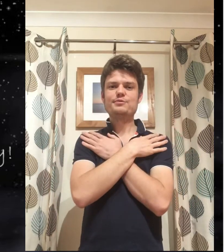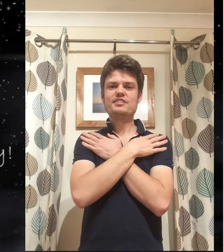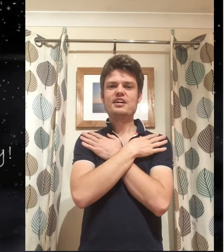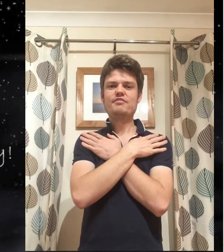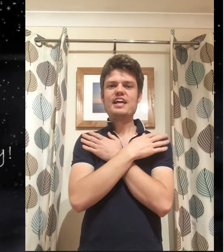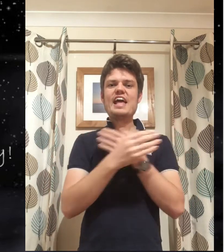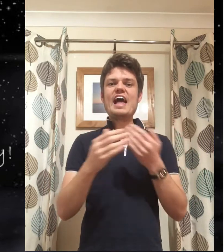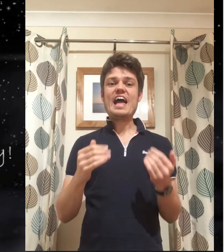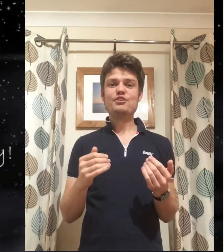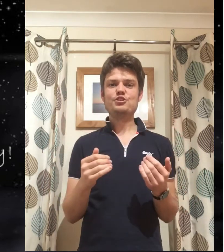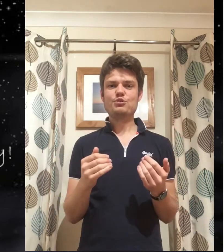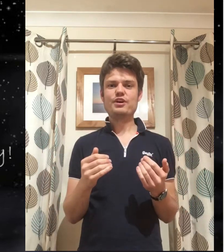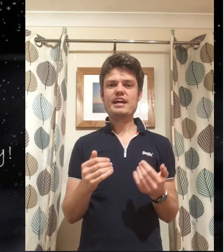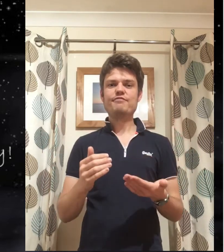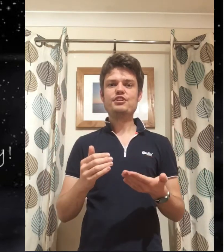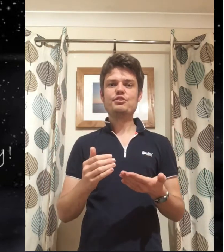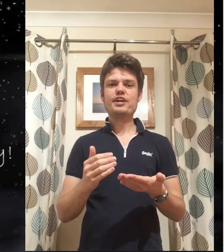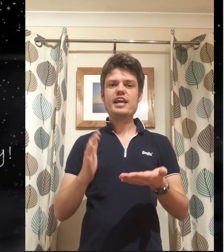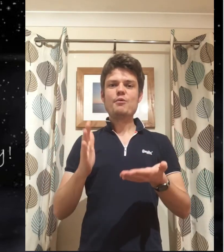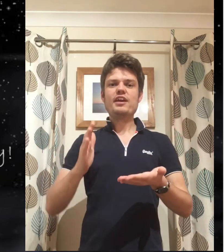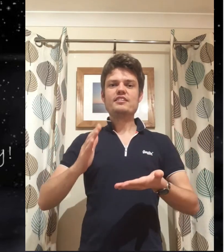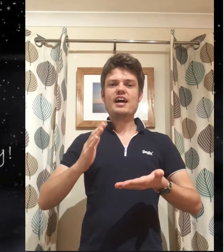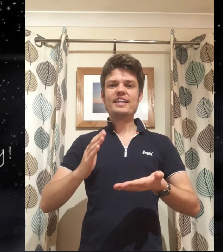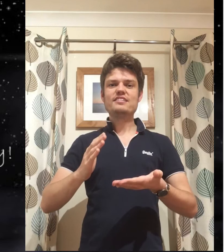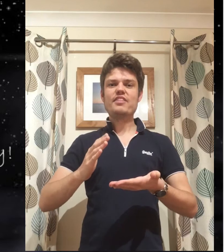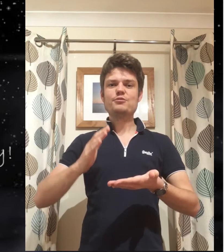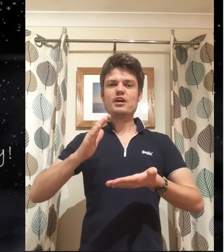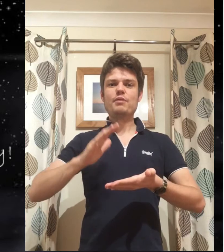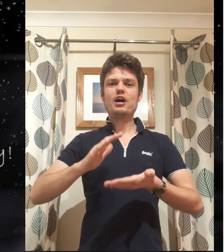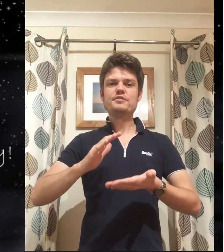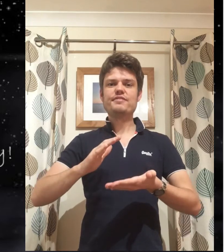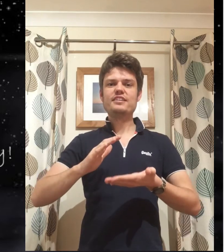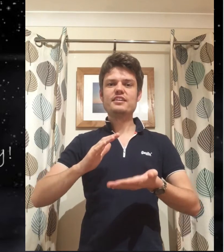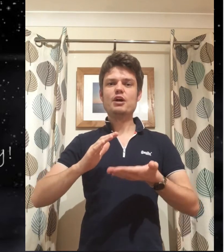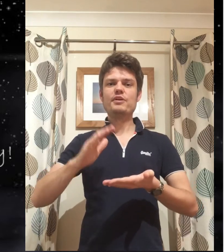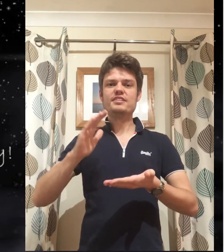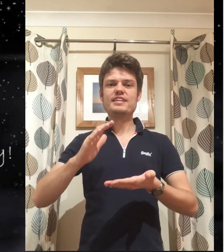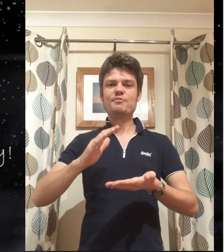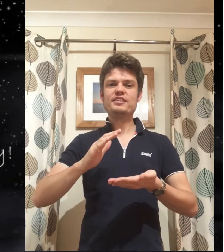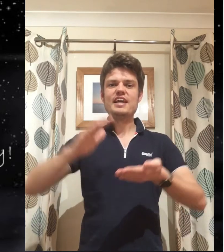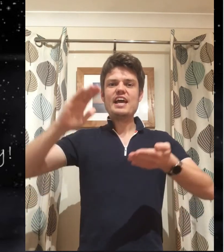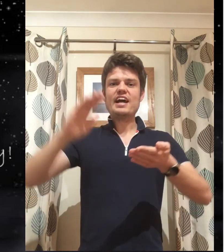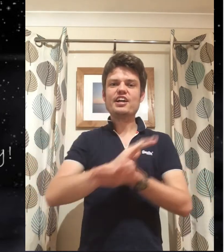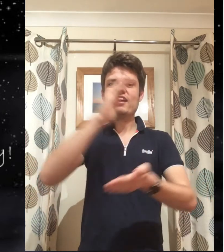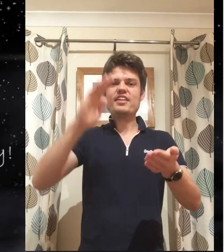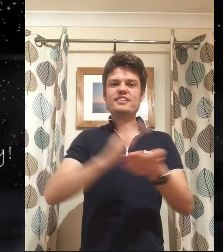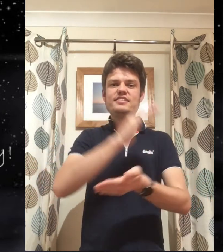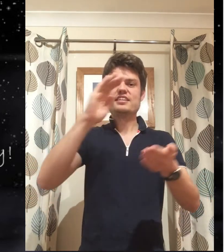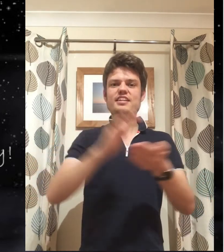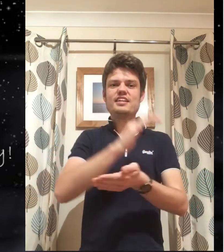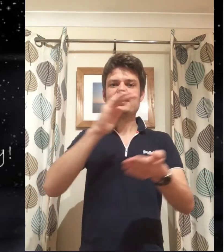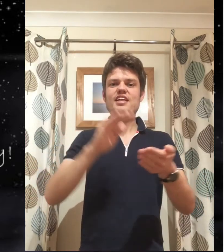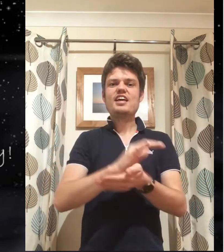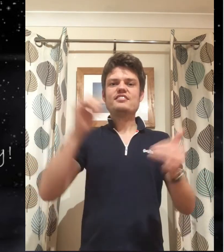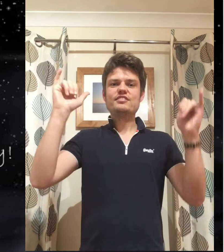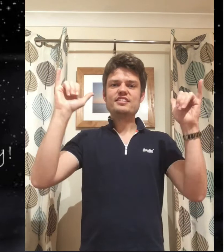this was love and joy and for joy we get our hands like this with our palms facing upwards and downwards and go like this